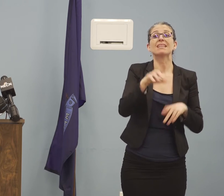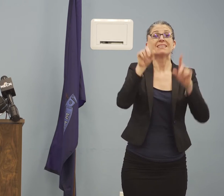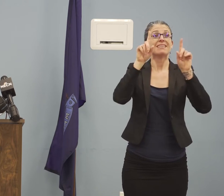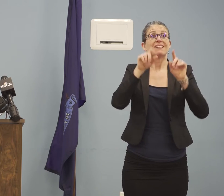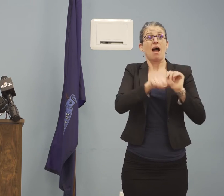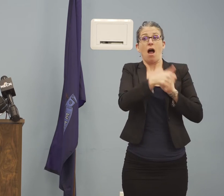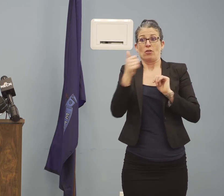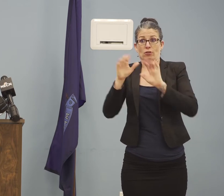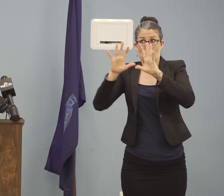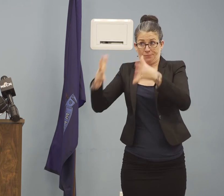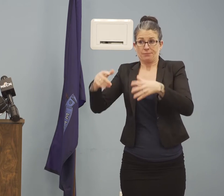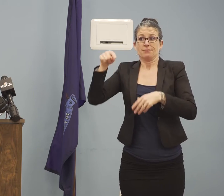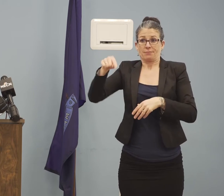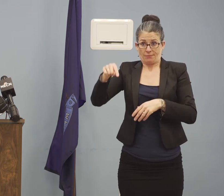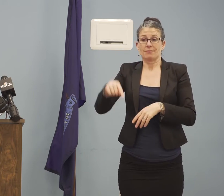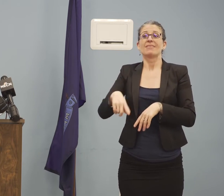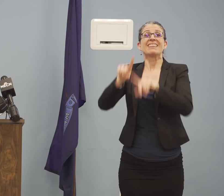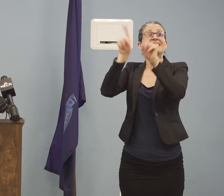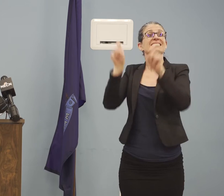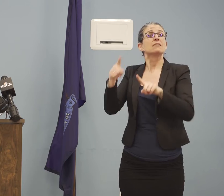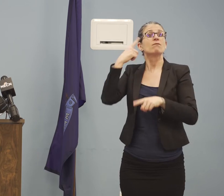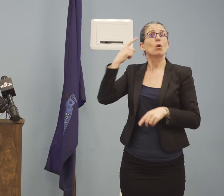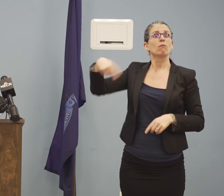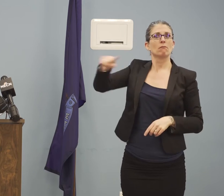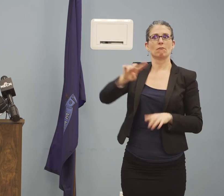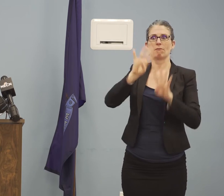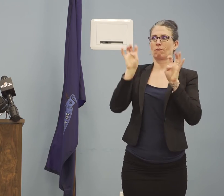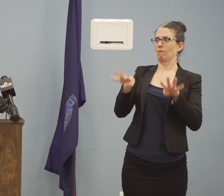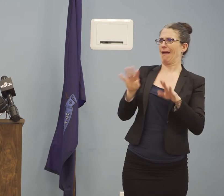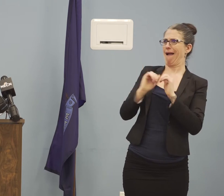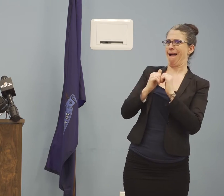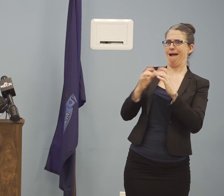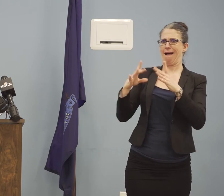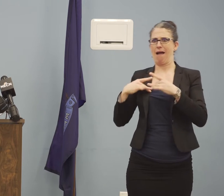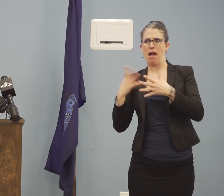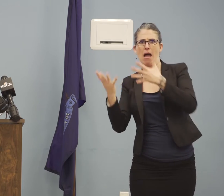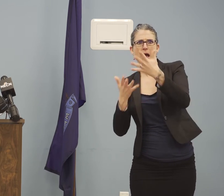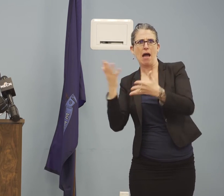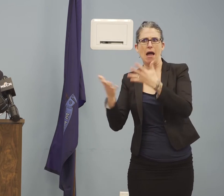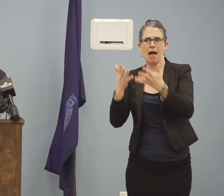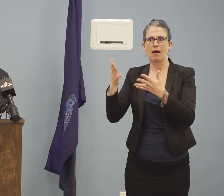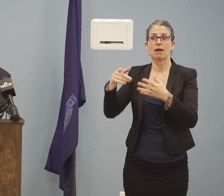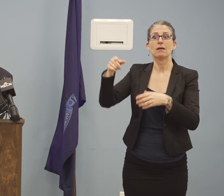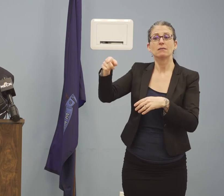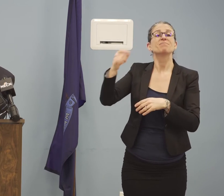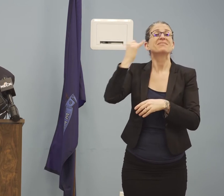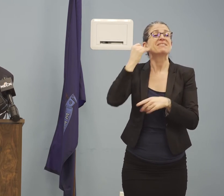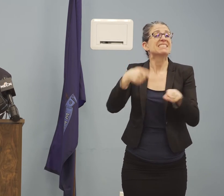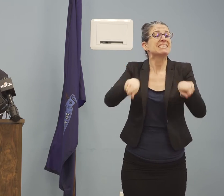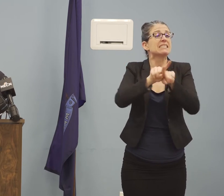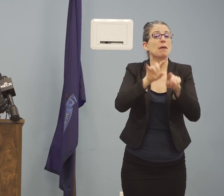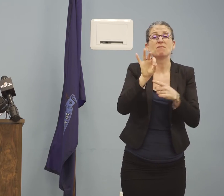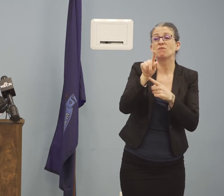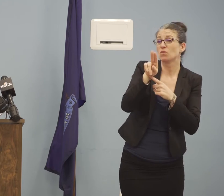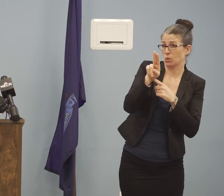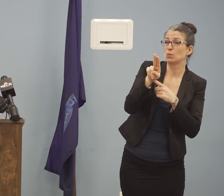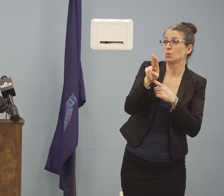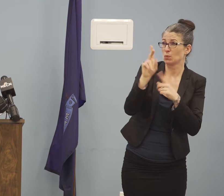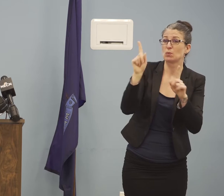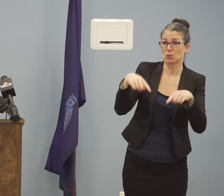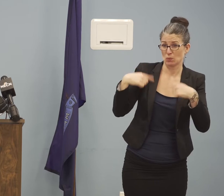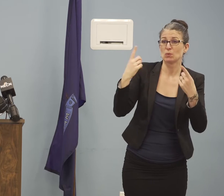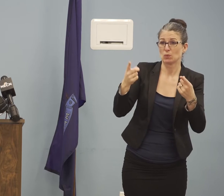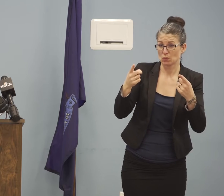then how does that impact who should be tested? Does it mean that, for example, only individuals who are in a